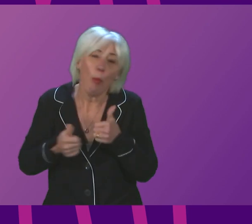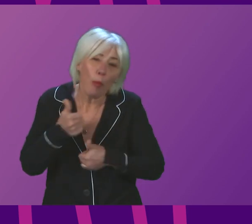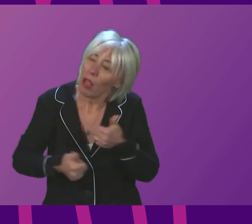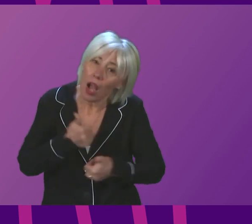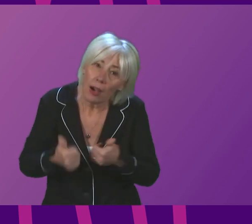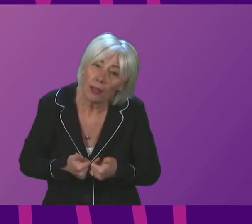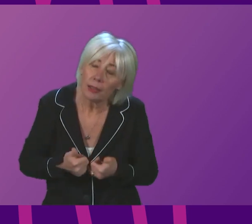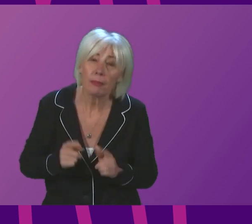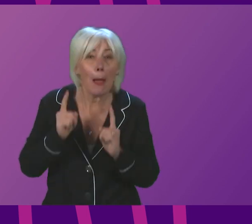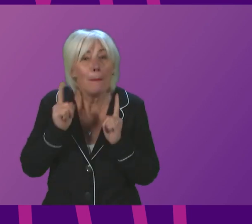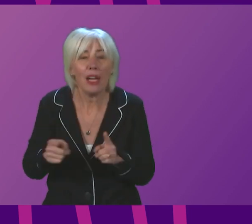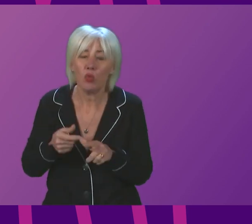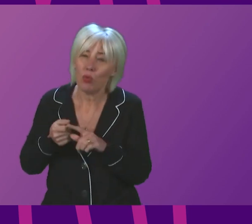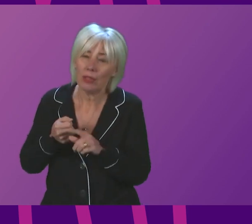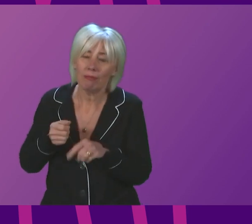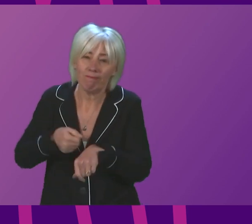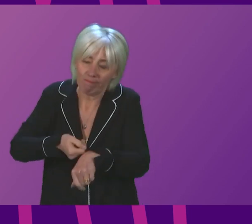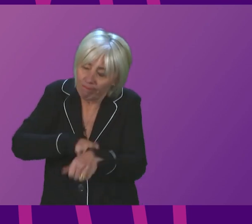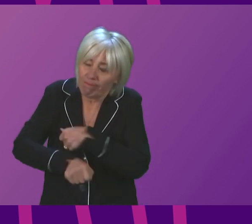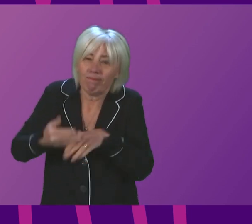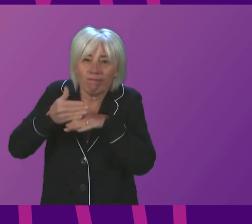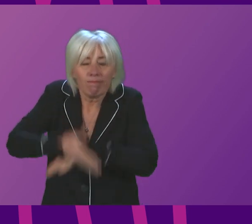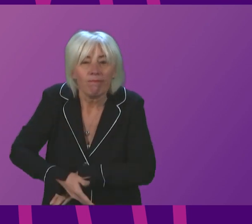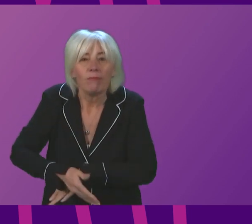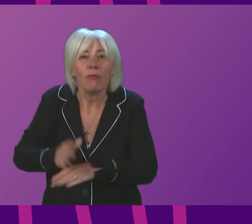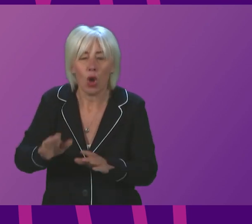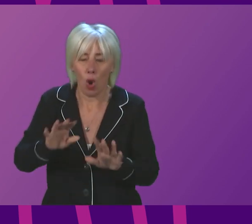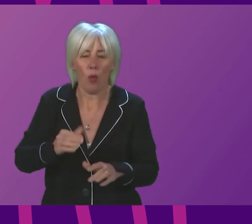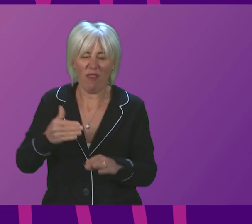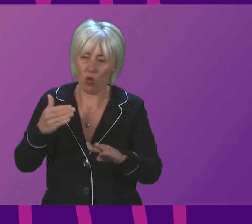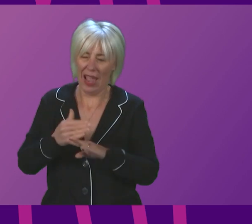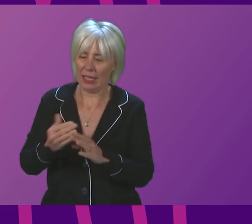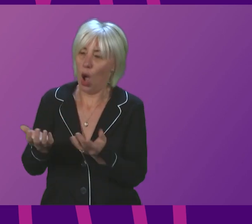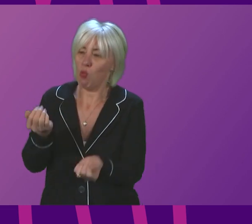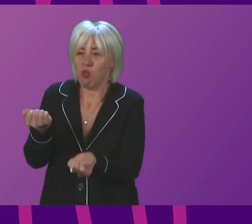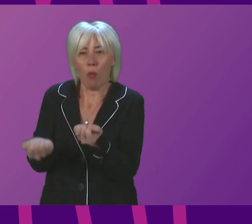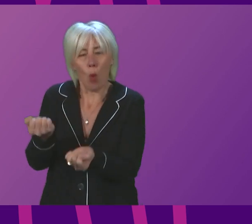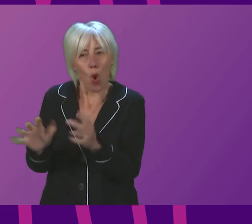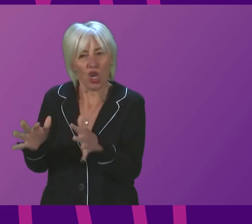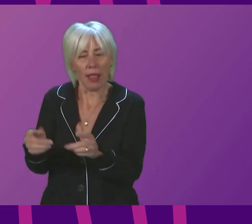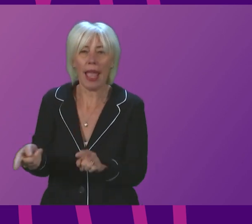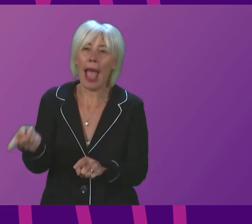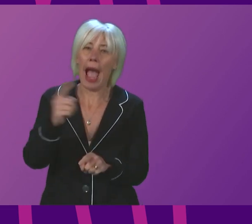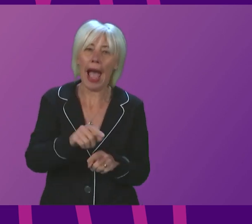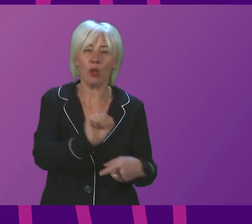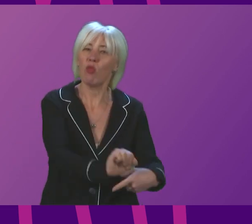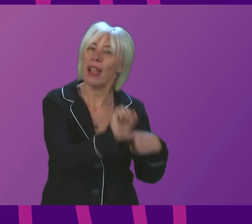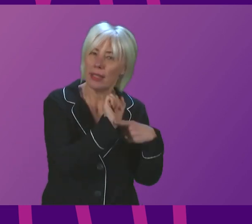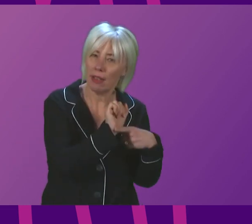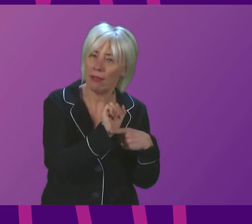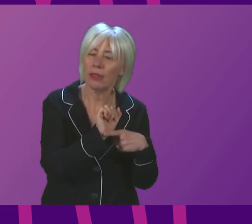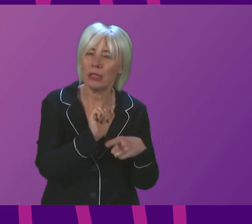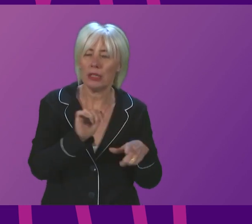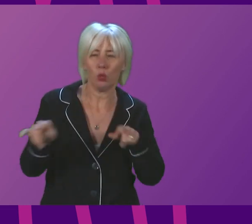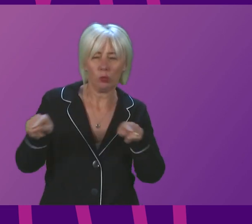we will strive to get the right balance between acting proportionately and acting preventatively. We know from